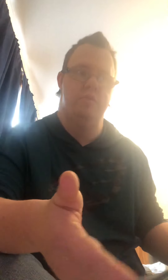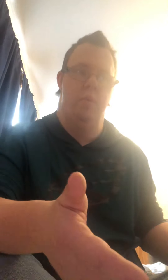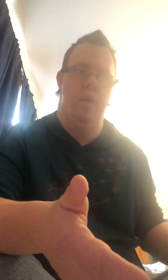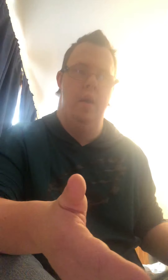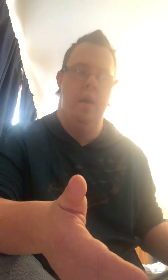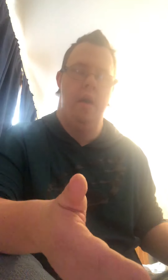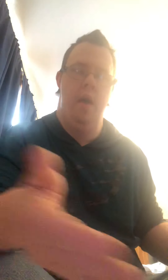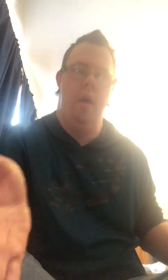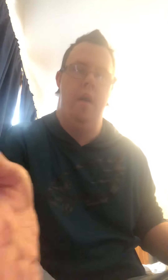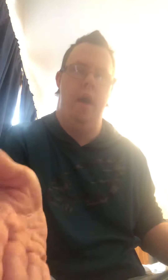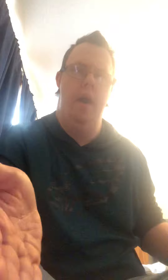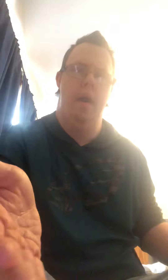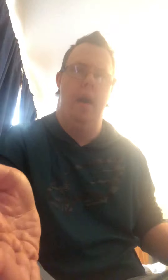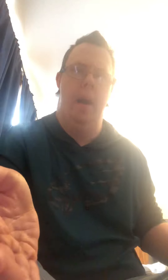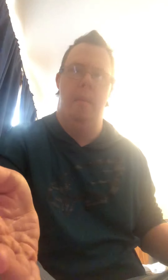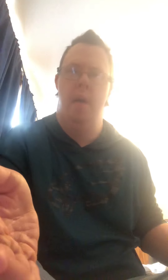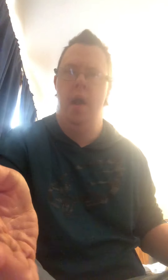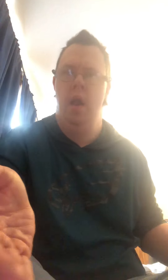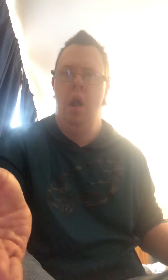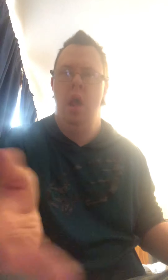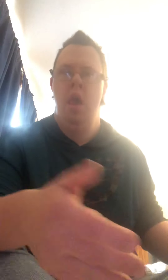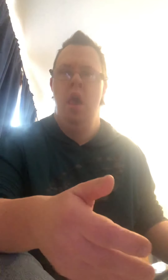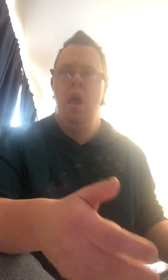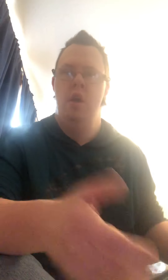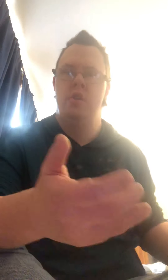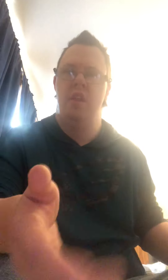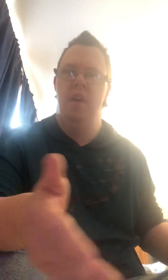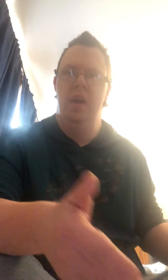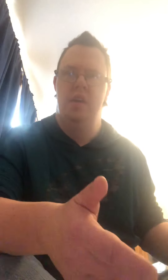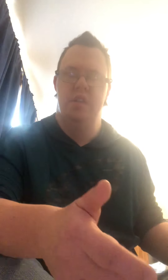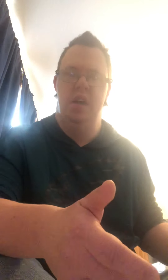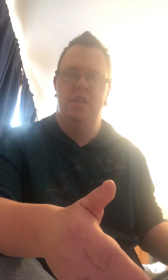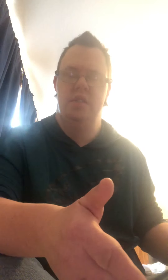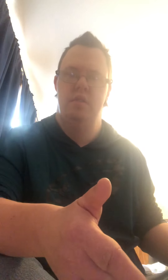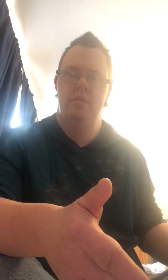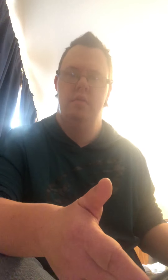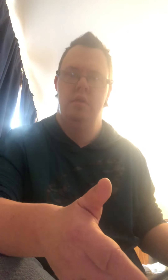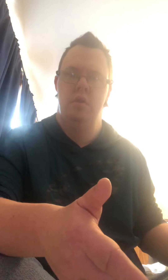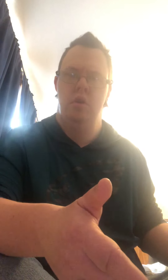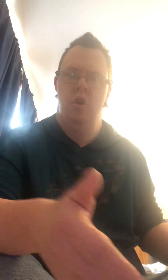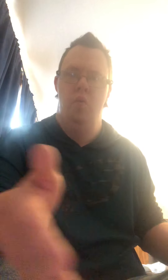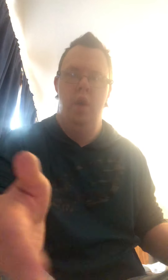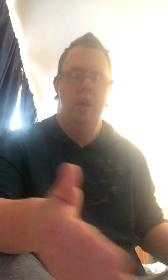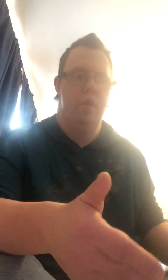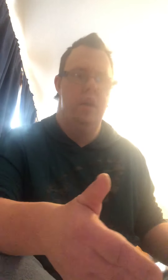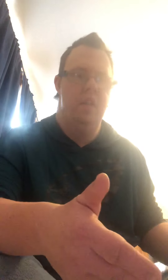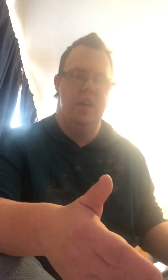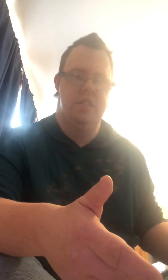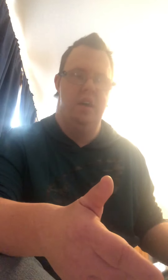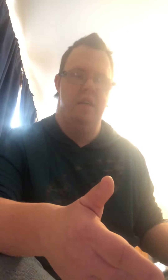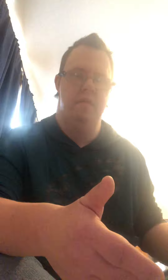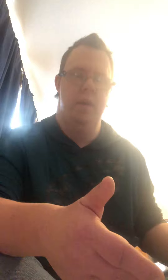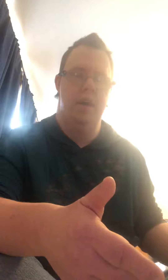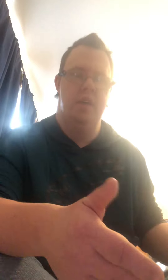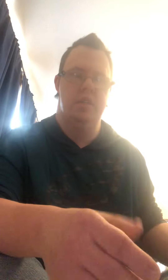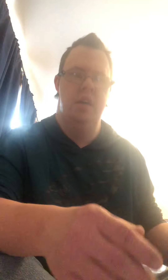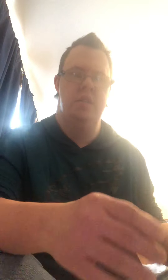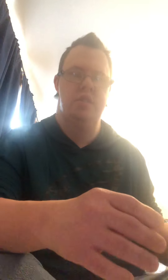for it okay um here's the thing is guys we don't need that stuff because it's